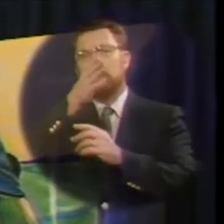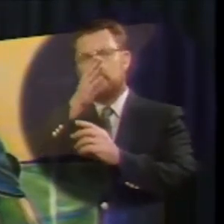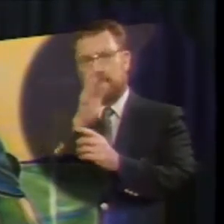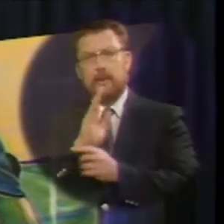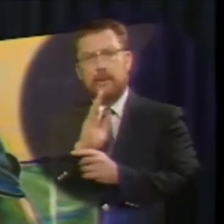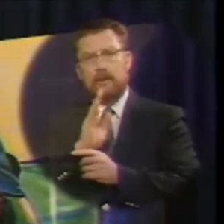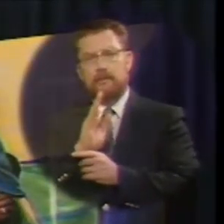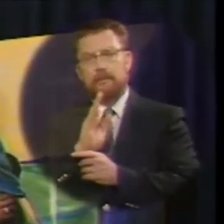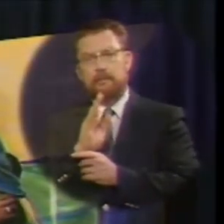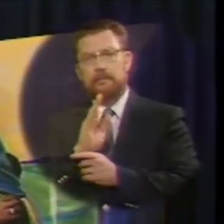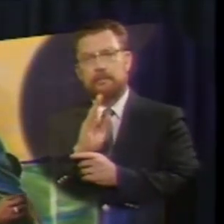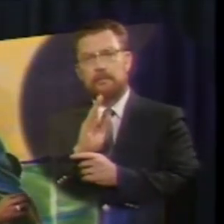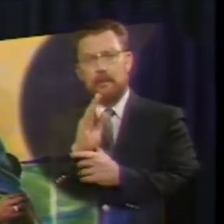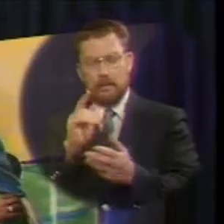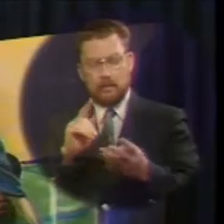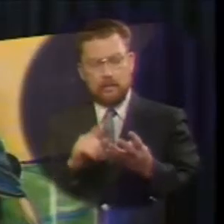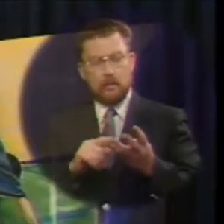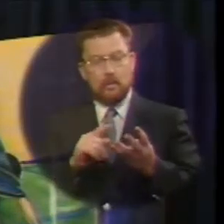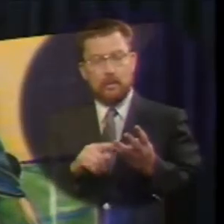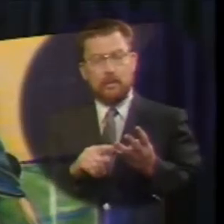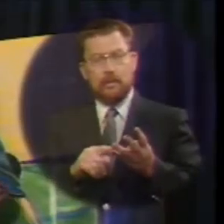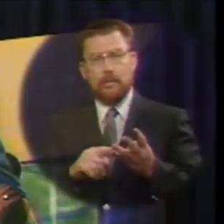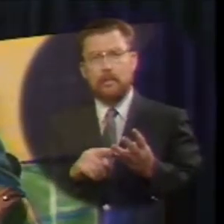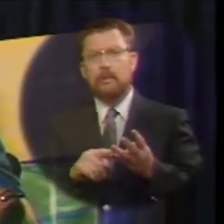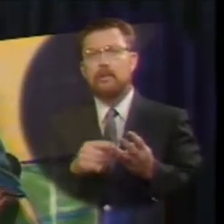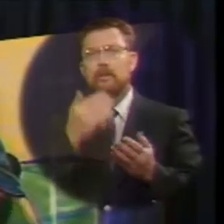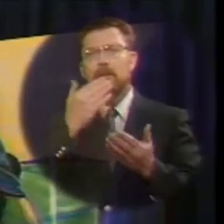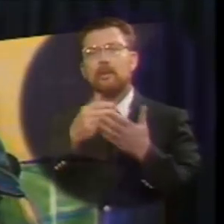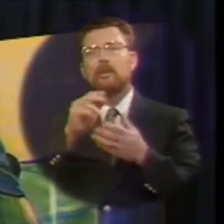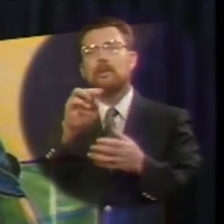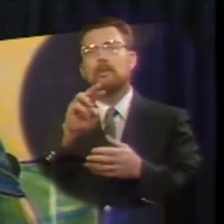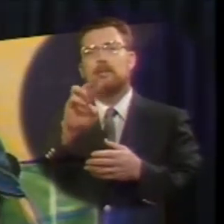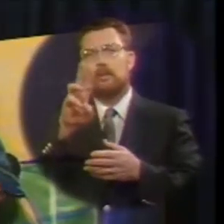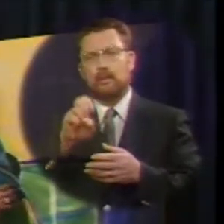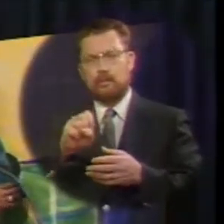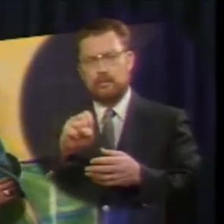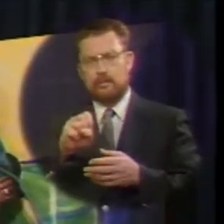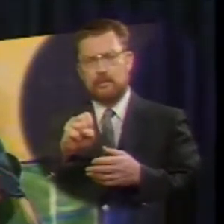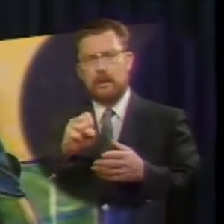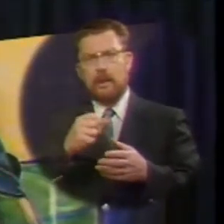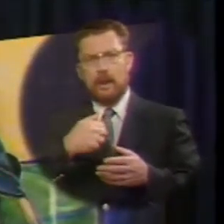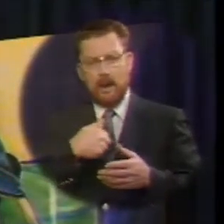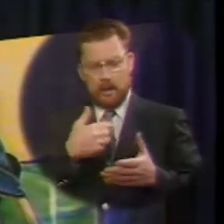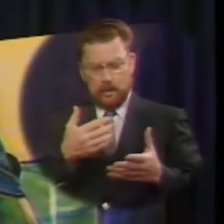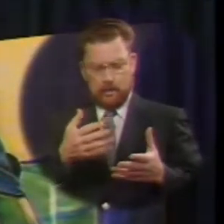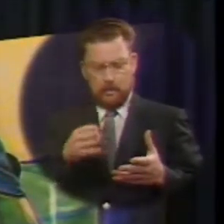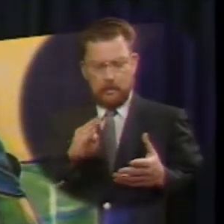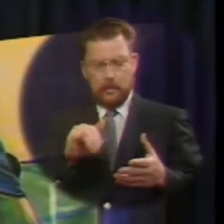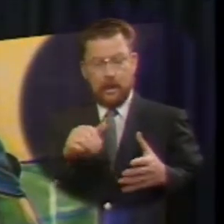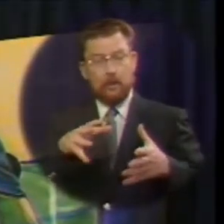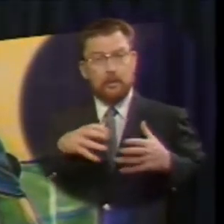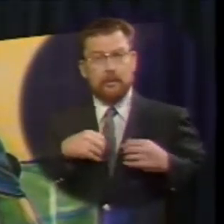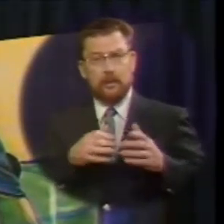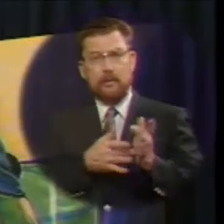fourth the good news from god is that by receiving christ as your lord and savior